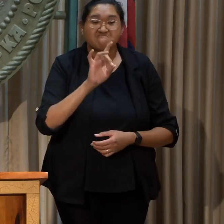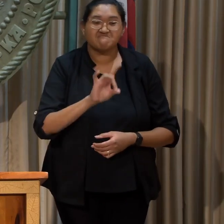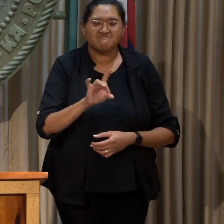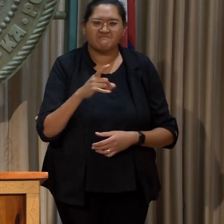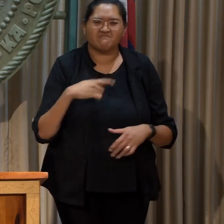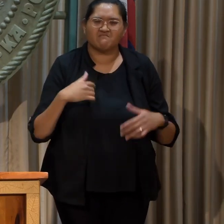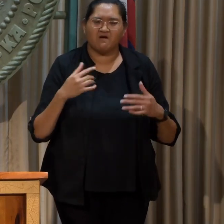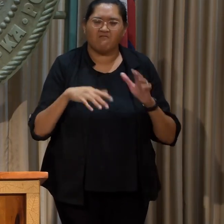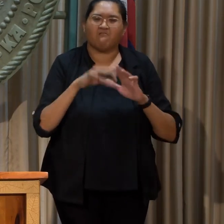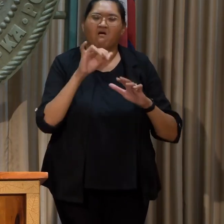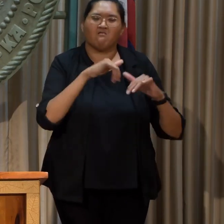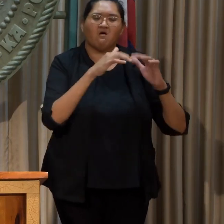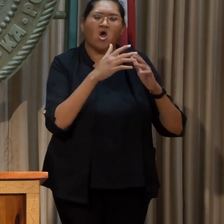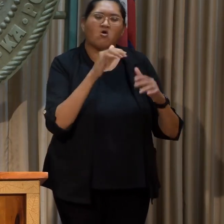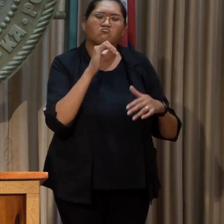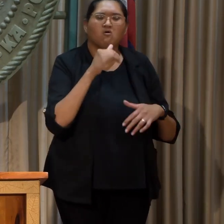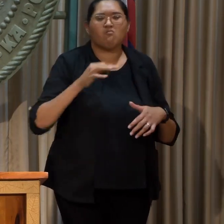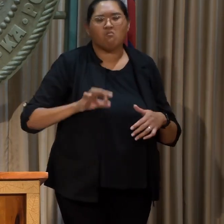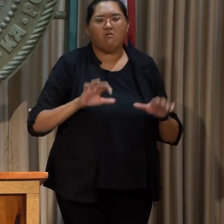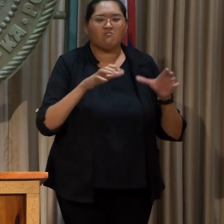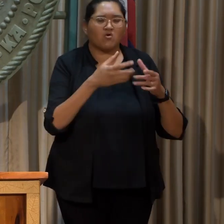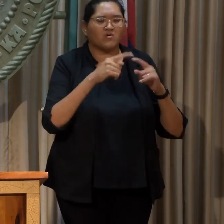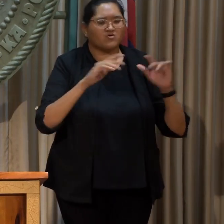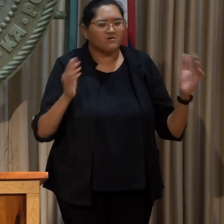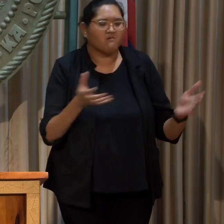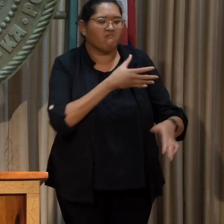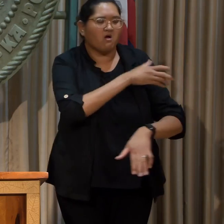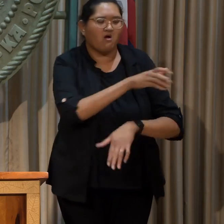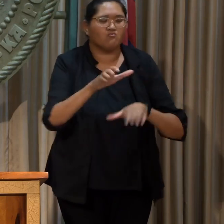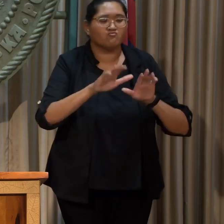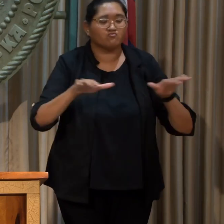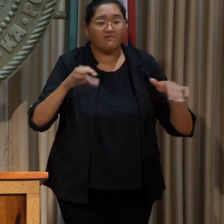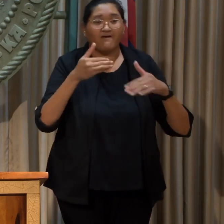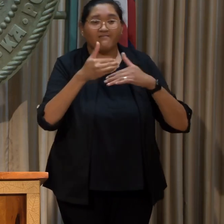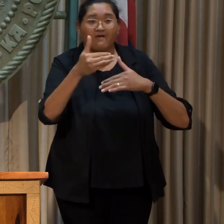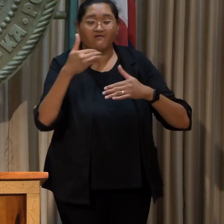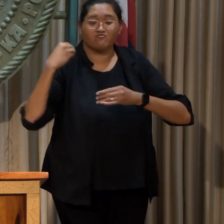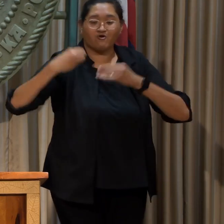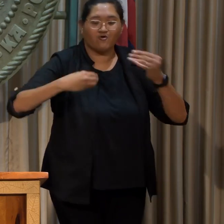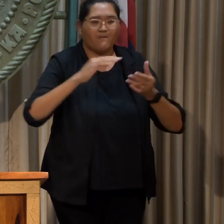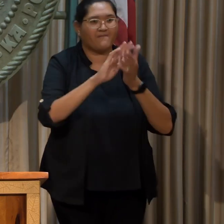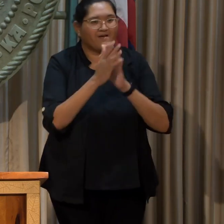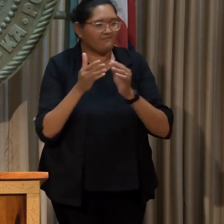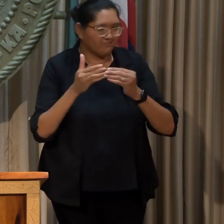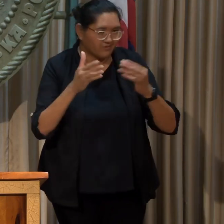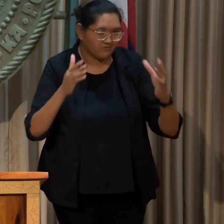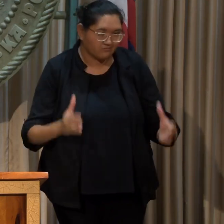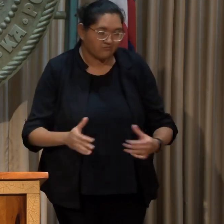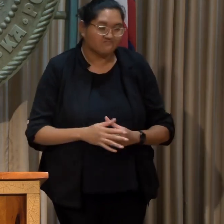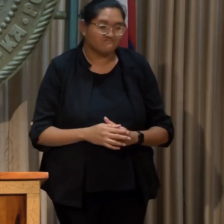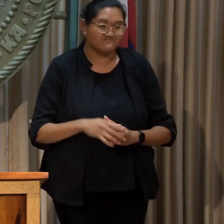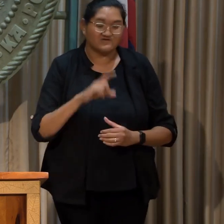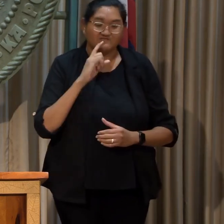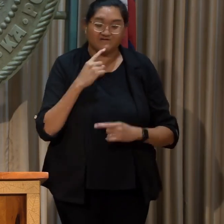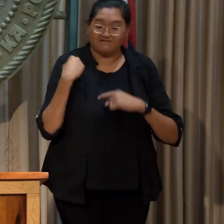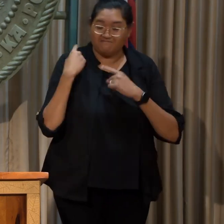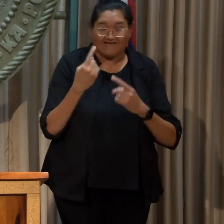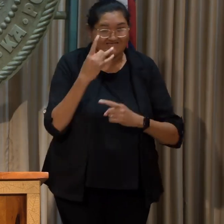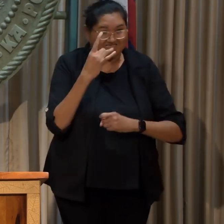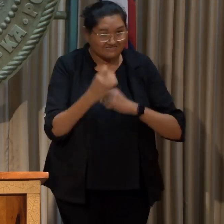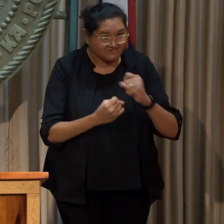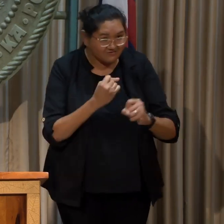I founded a non-profit organization to empower children and inspire the next generation to be leaders. For the past eight